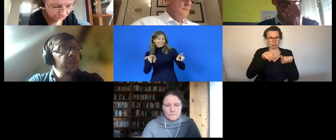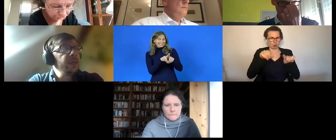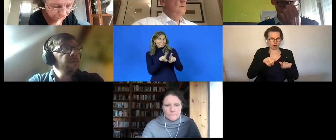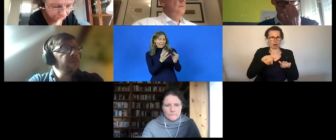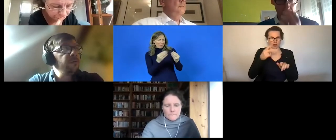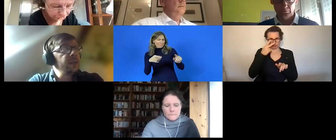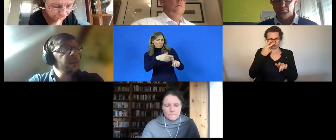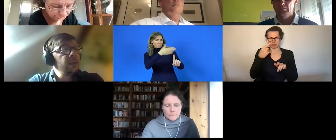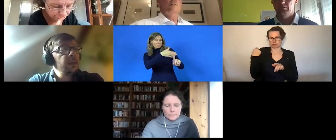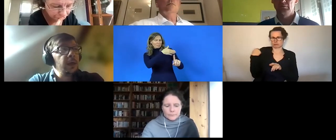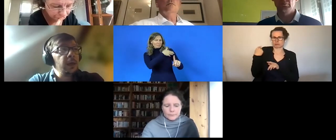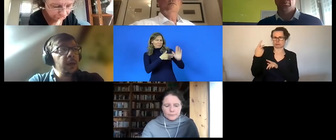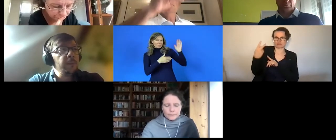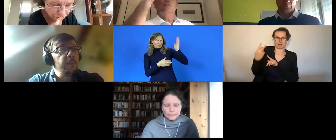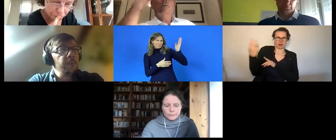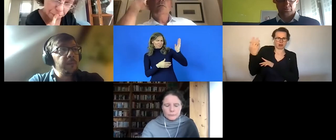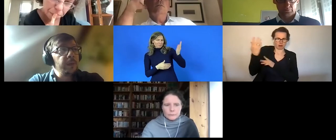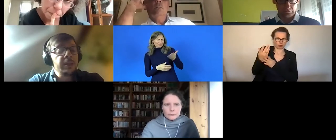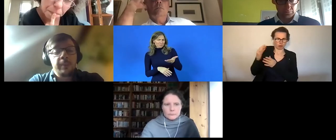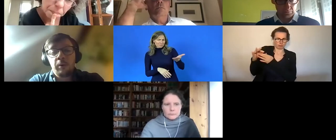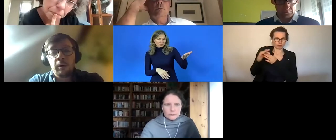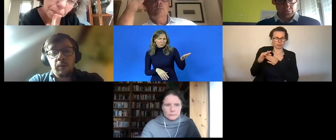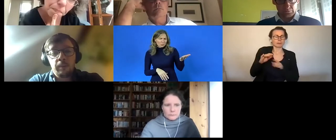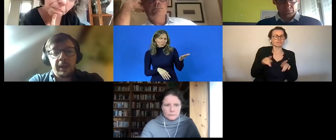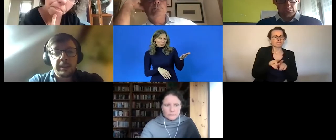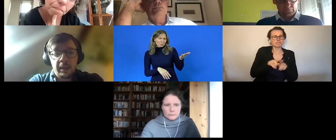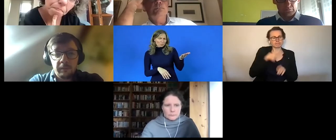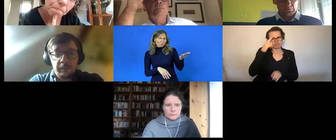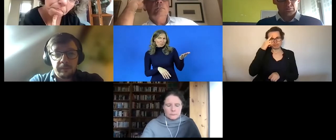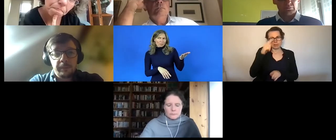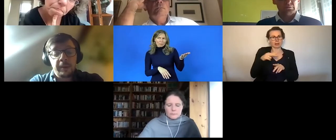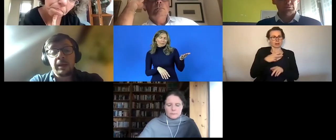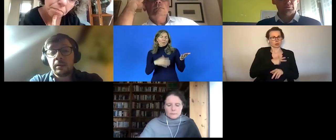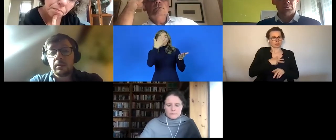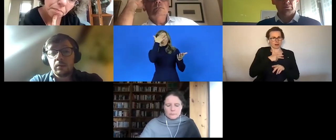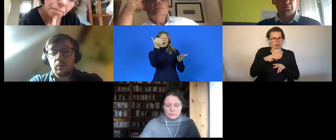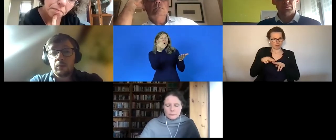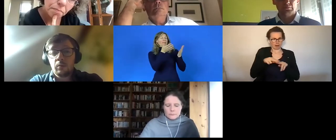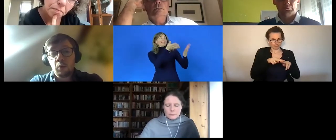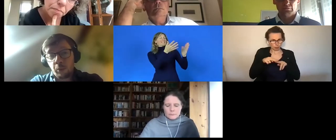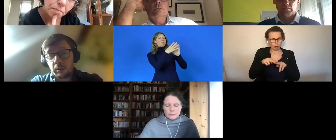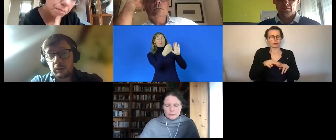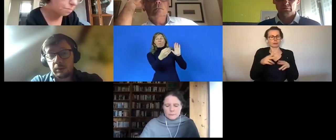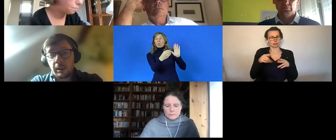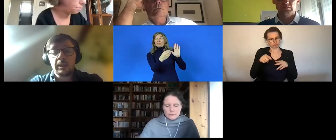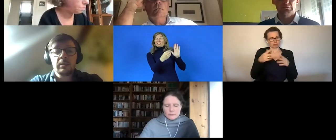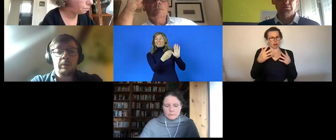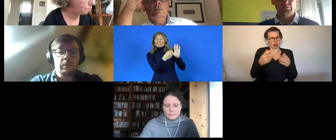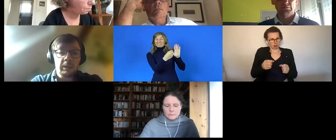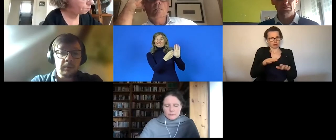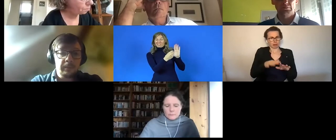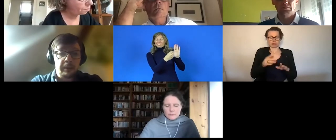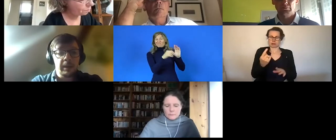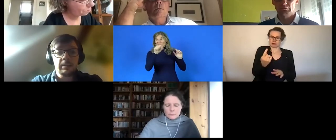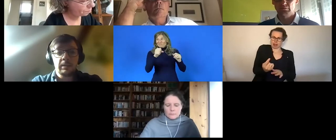because we believe that um it is a model on by itself that needs support and needs